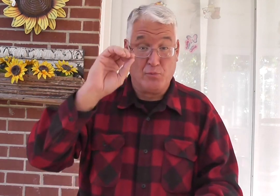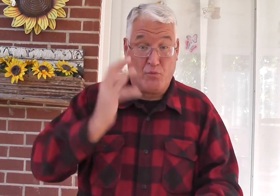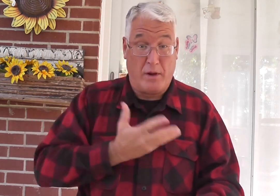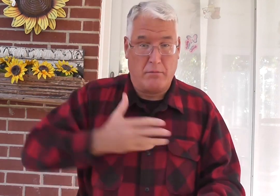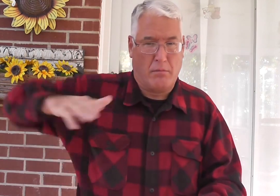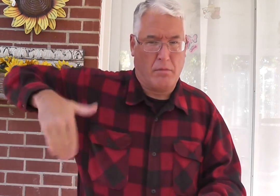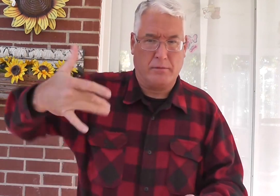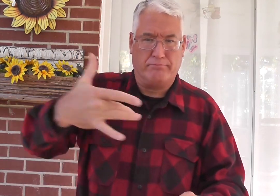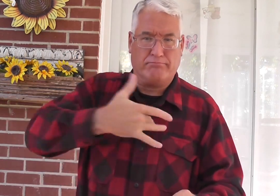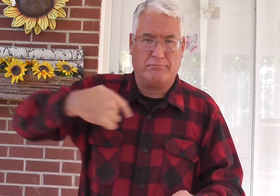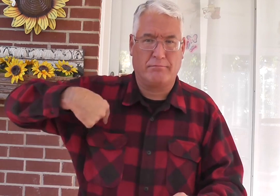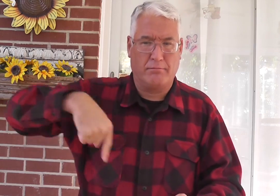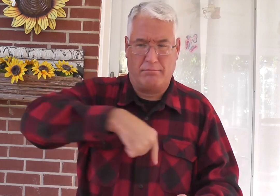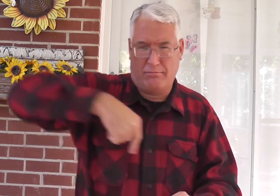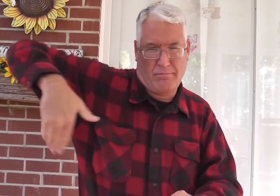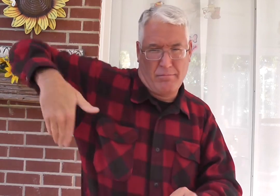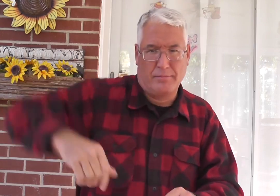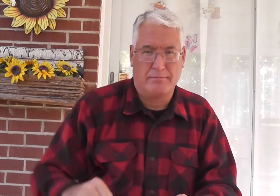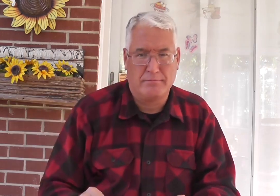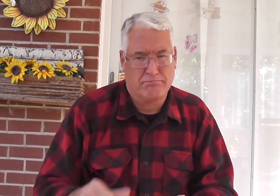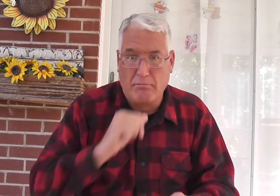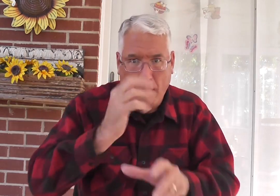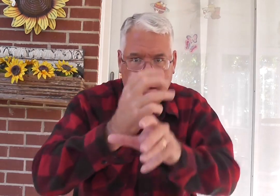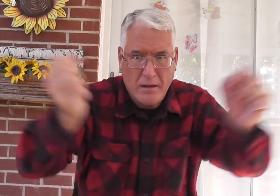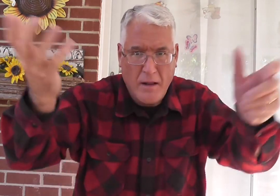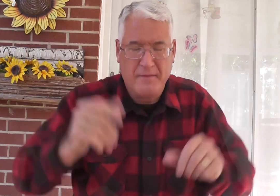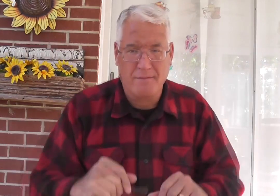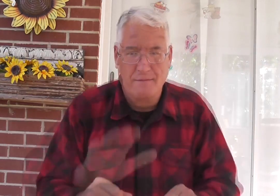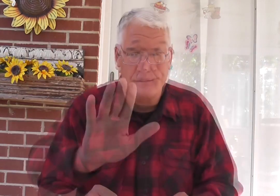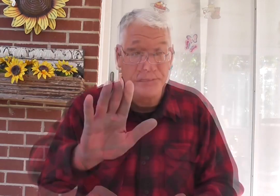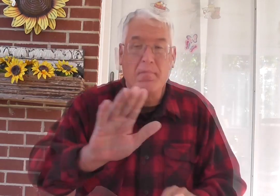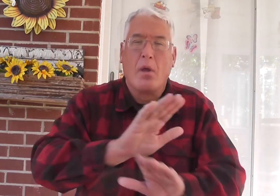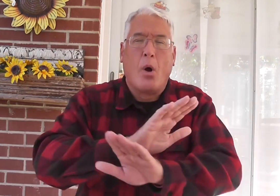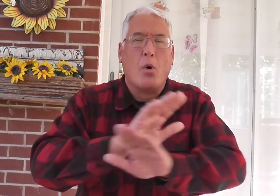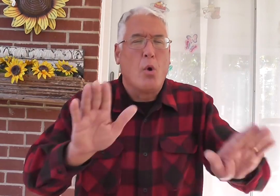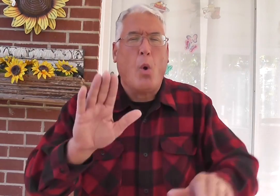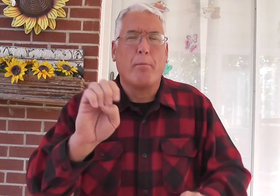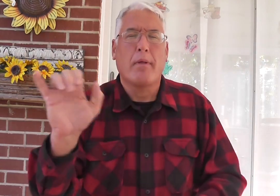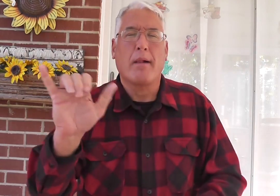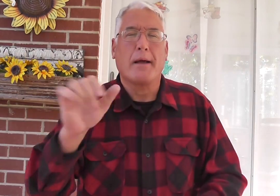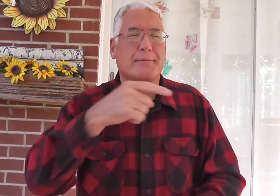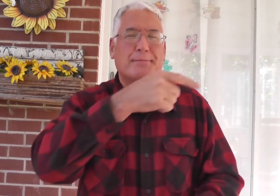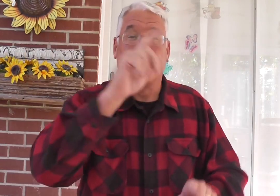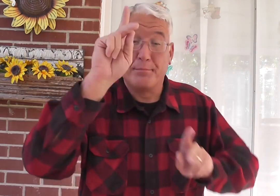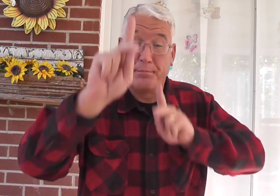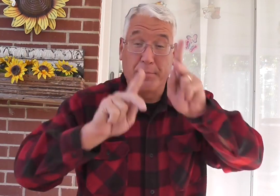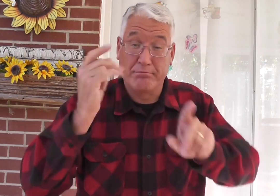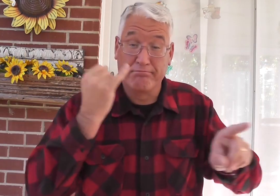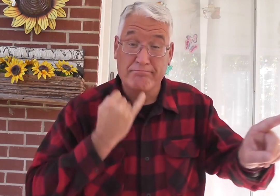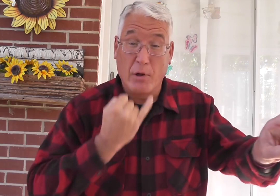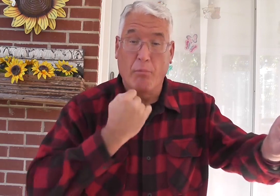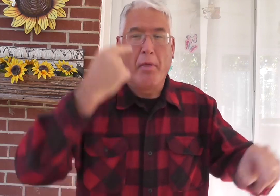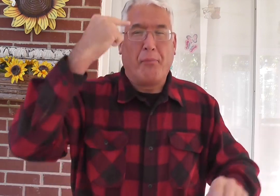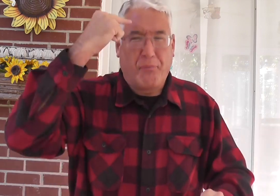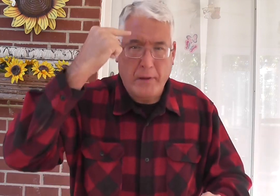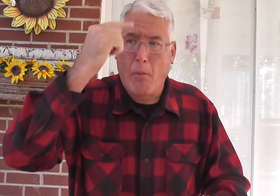have grace anytime, we need to watch. Don't be like the people of Israel,